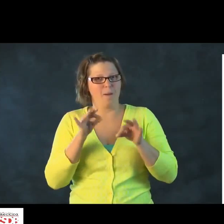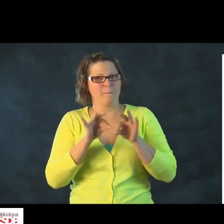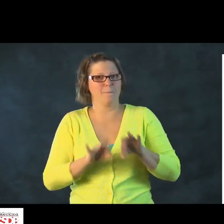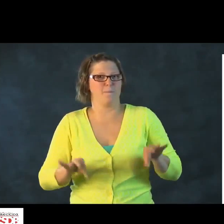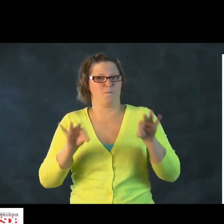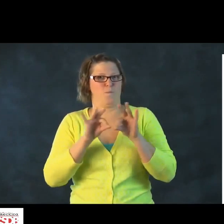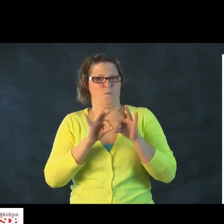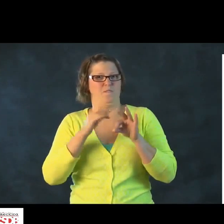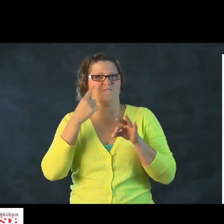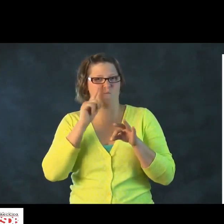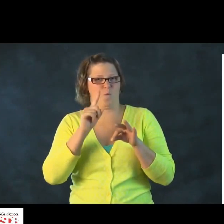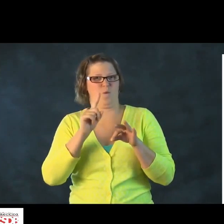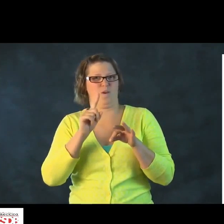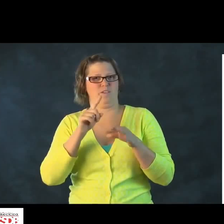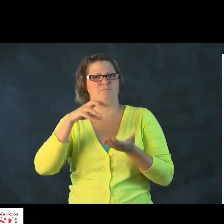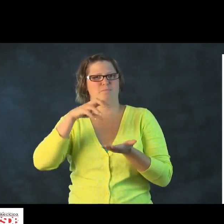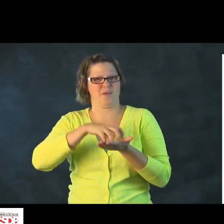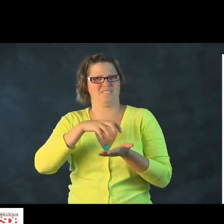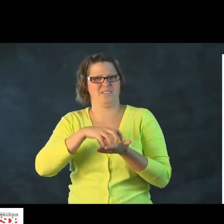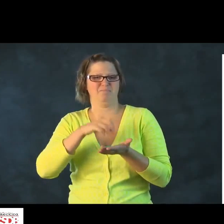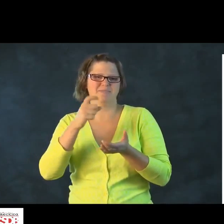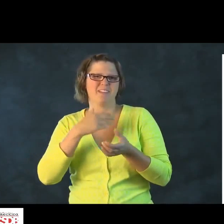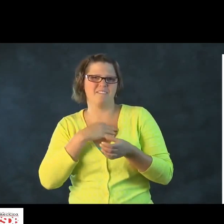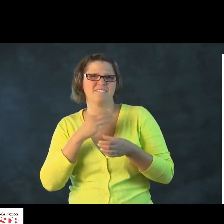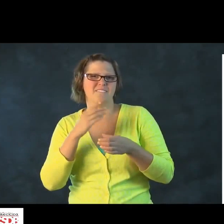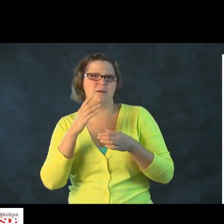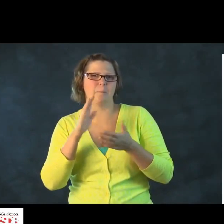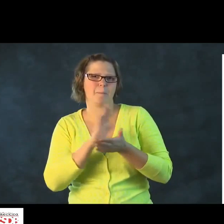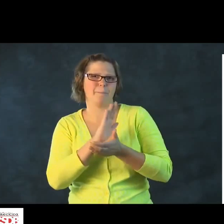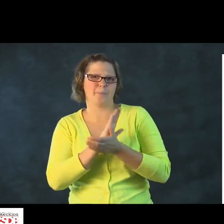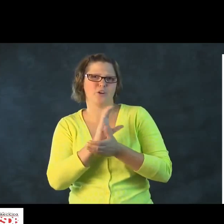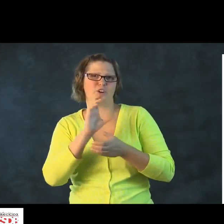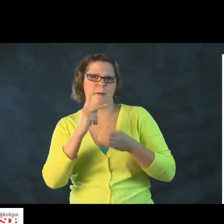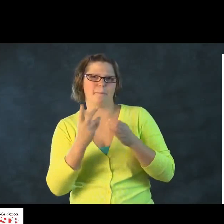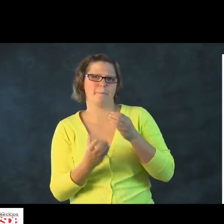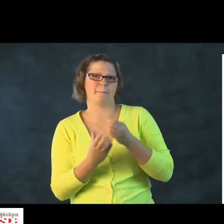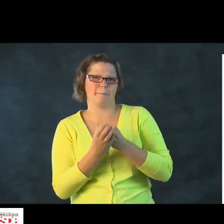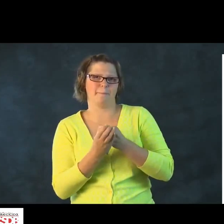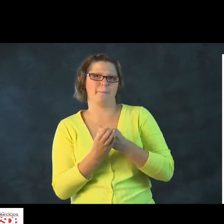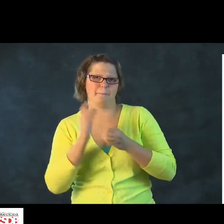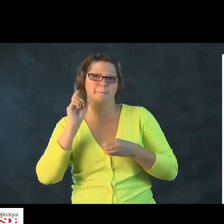and explain the importance of the cup liner.